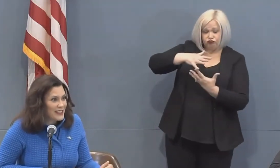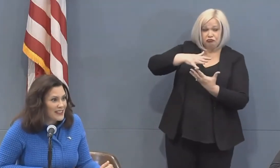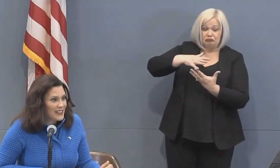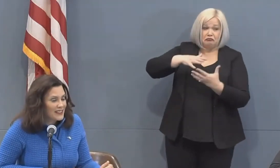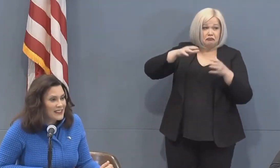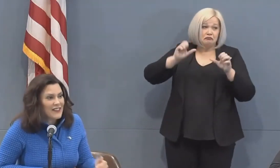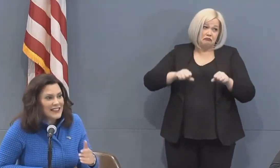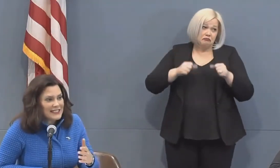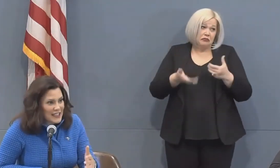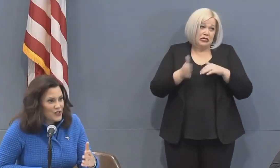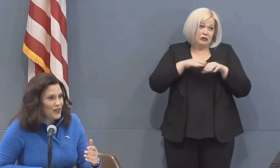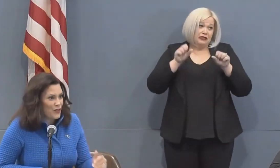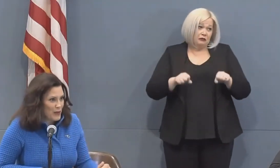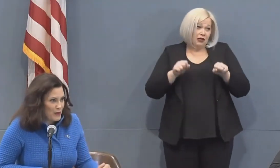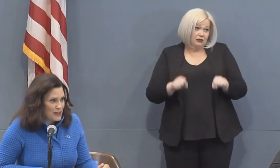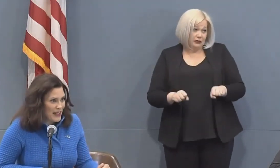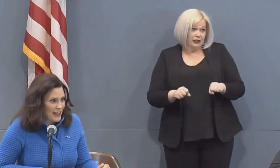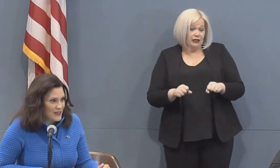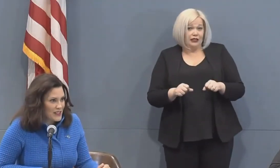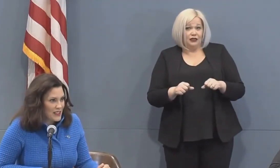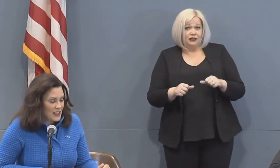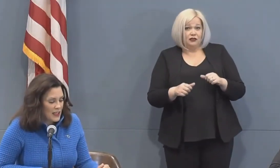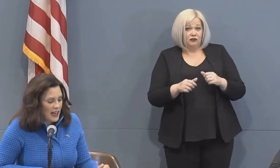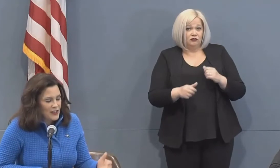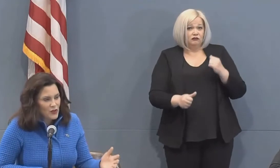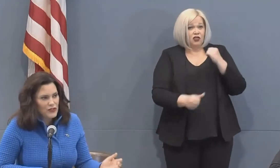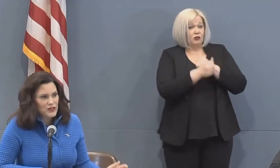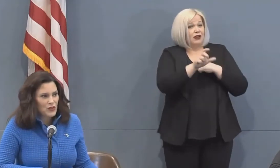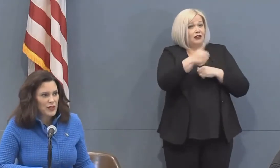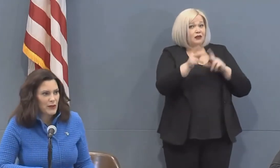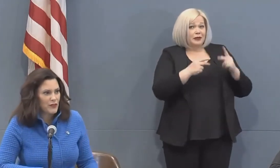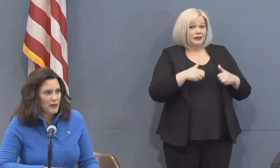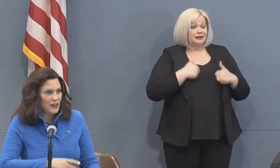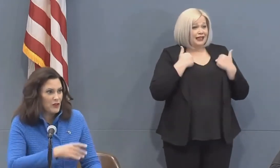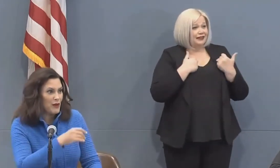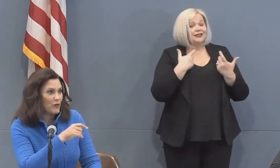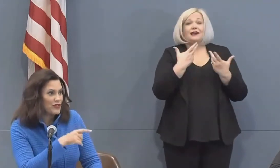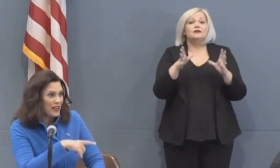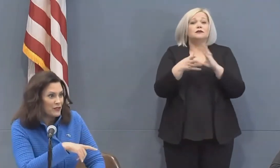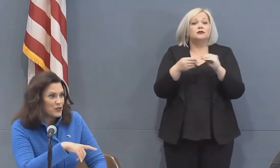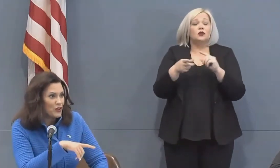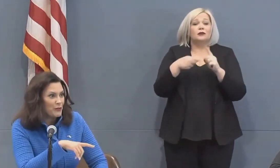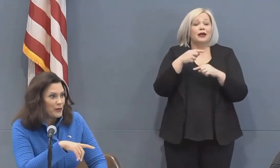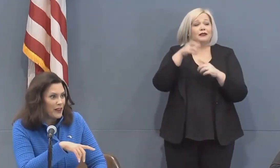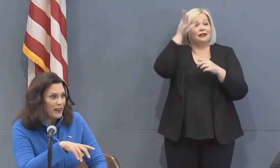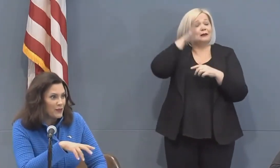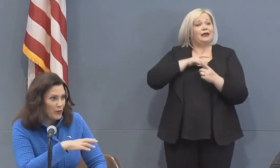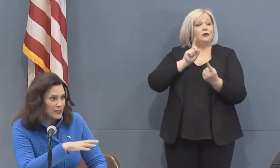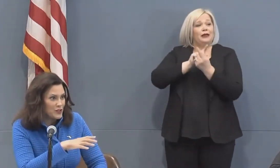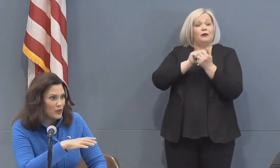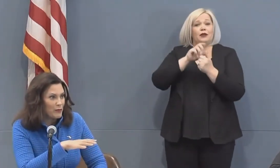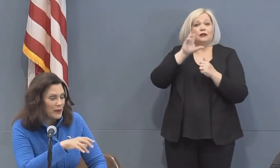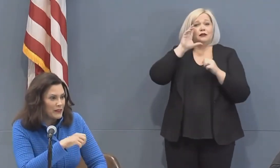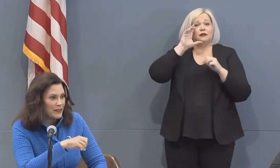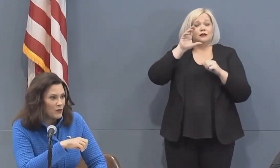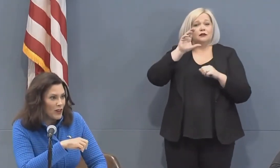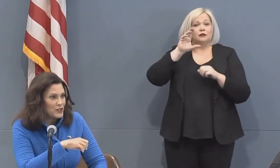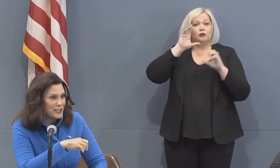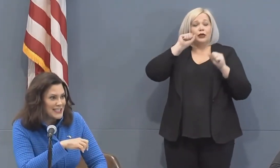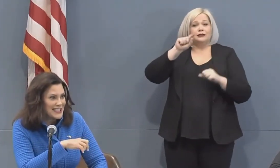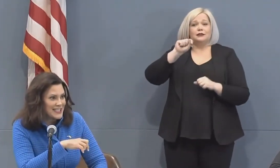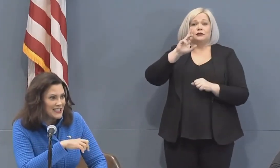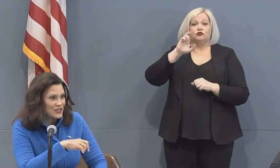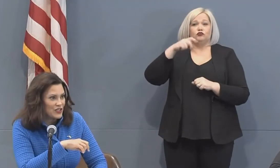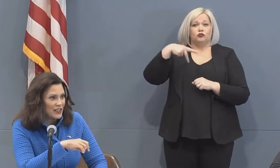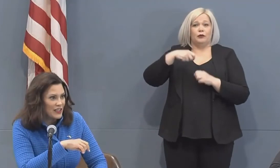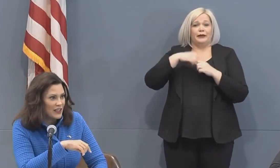possibility that they've endangered other people's lives i told the story about the man who met with donald trump uh the president trump in in